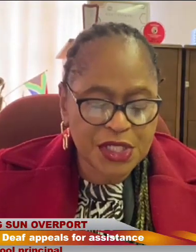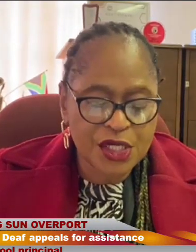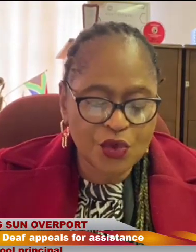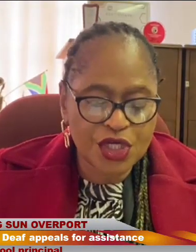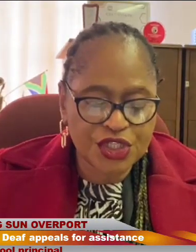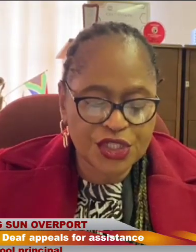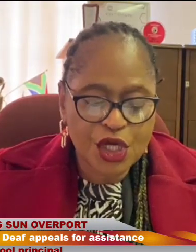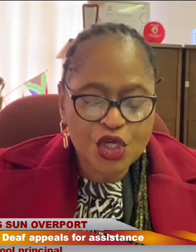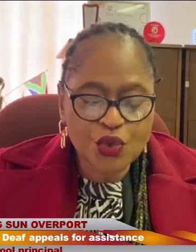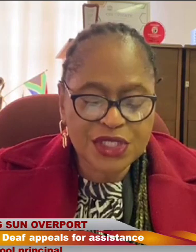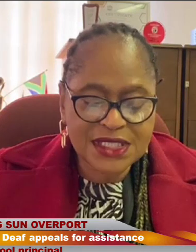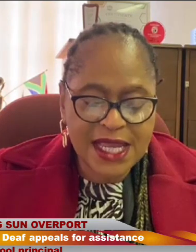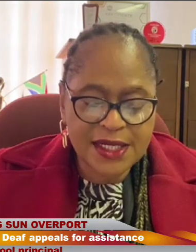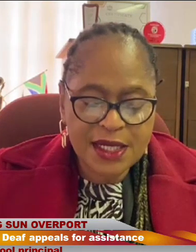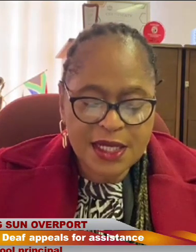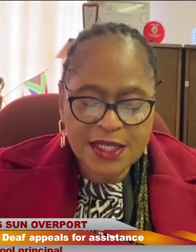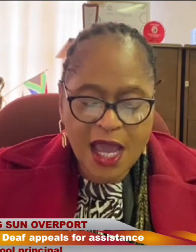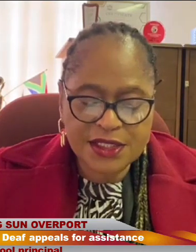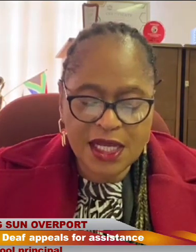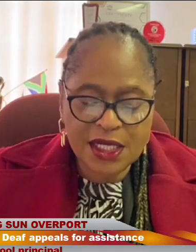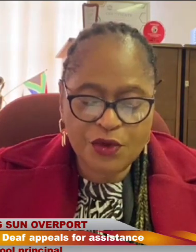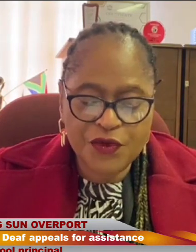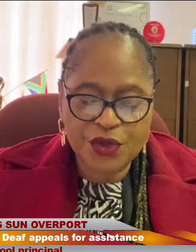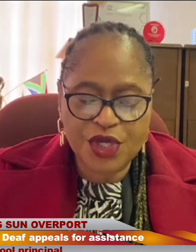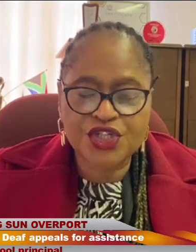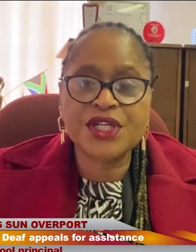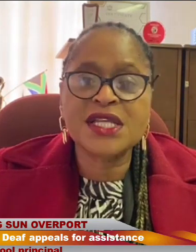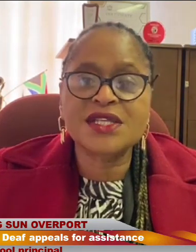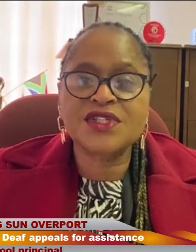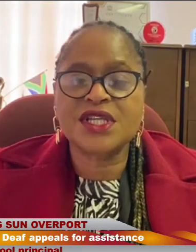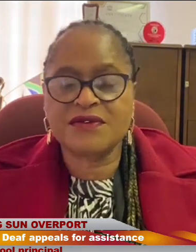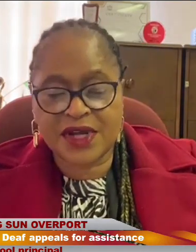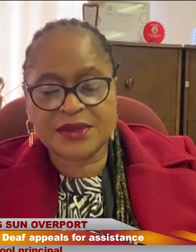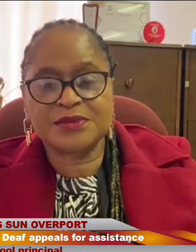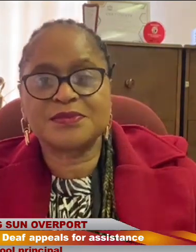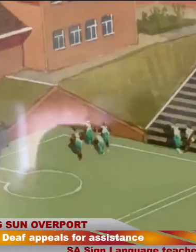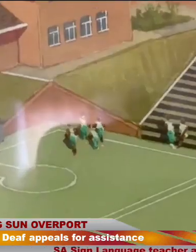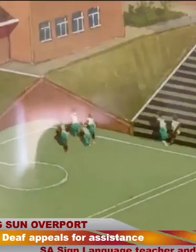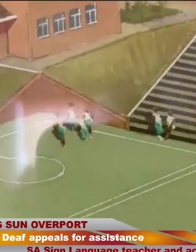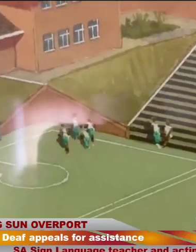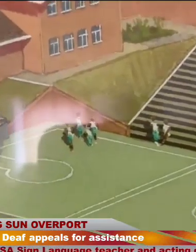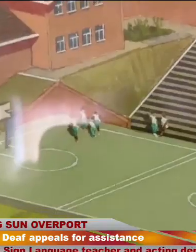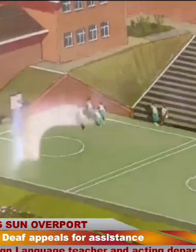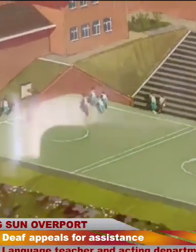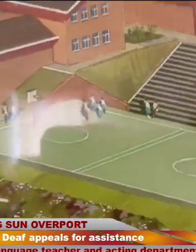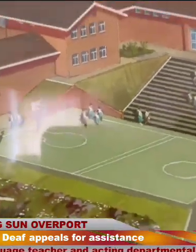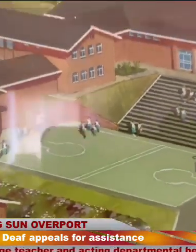and donations to sustain the high standard of education and service delivery. As a sign language teacher and acting